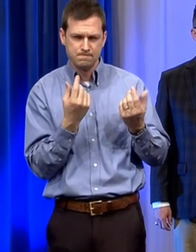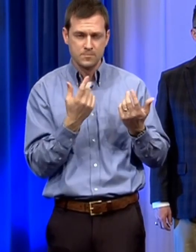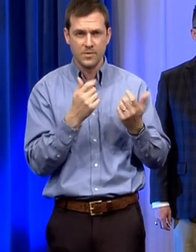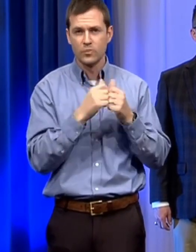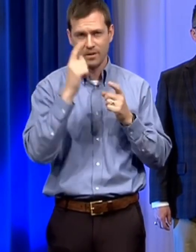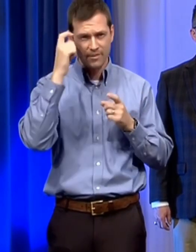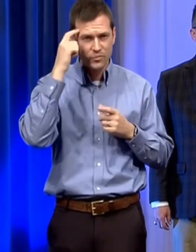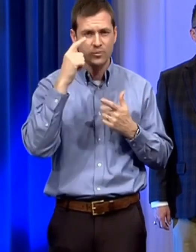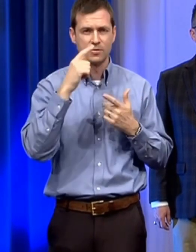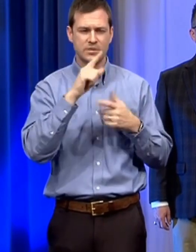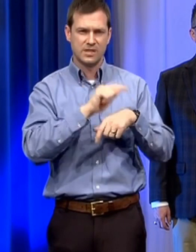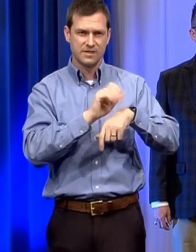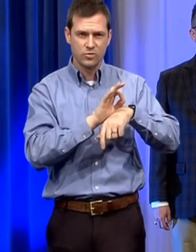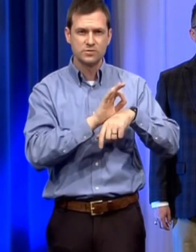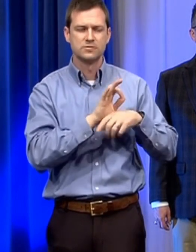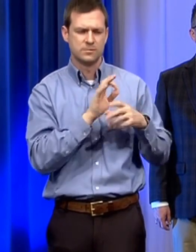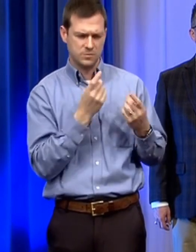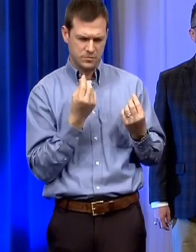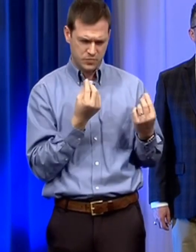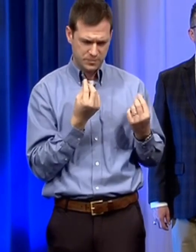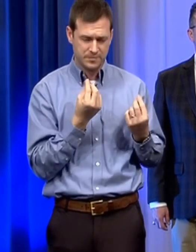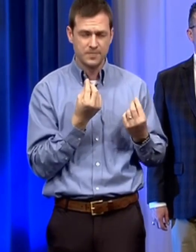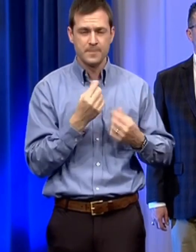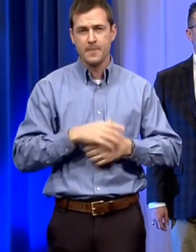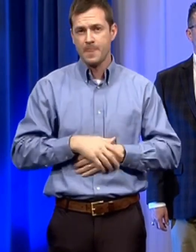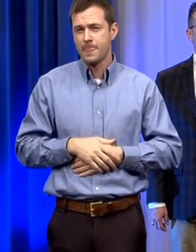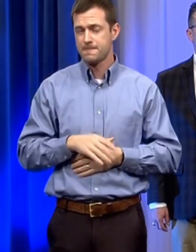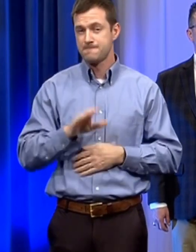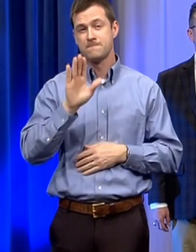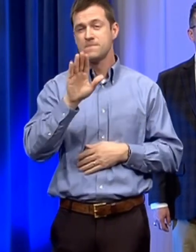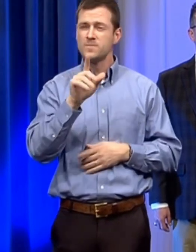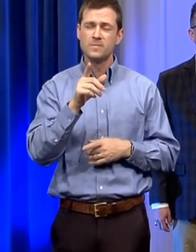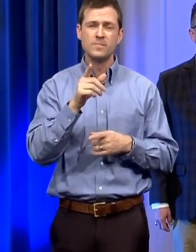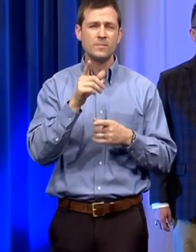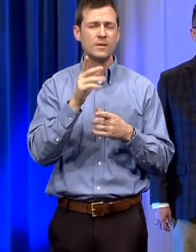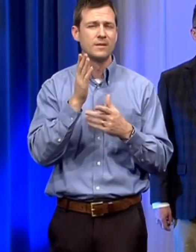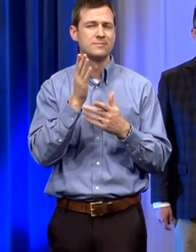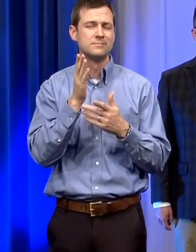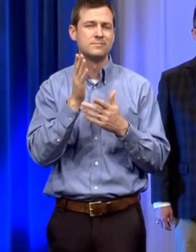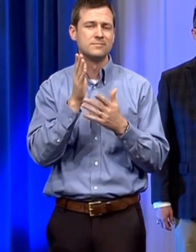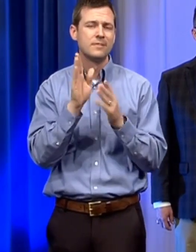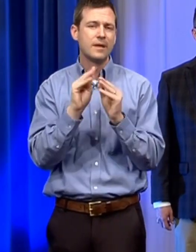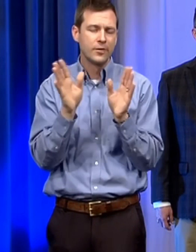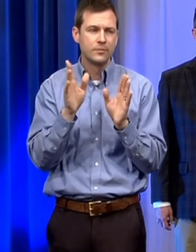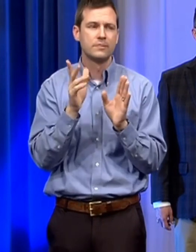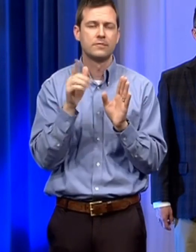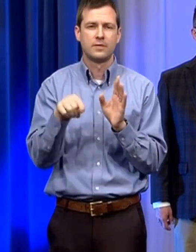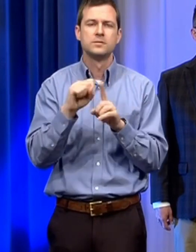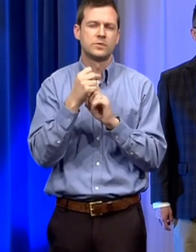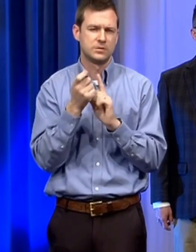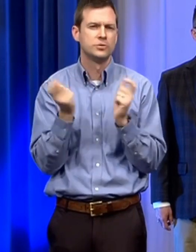need to do going forward we will not wait until the last minute obviously things are changing very fast but we want to give